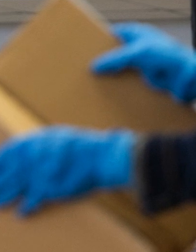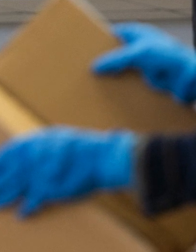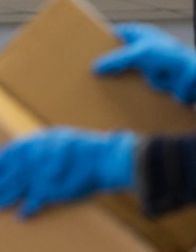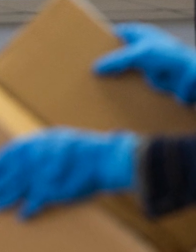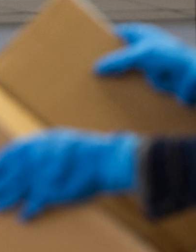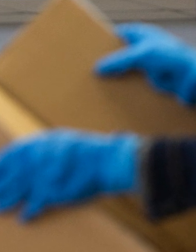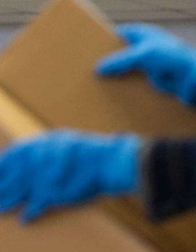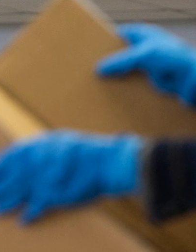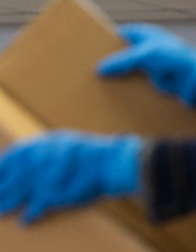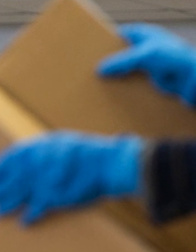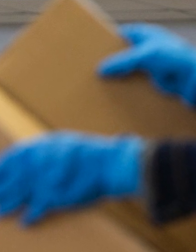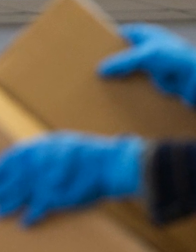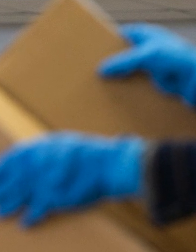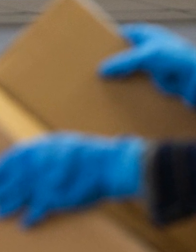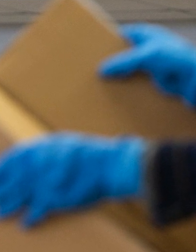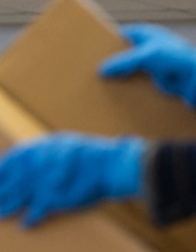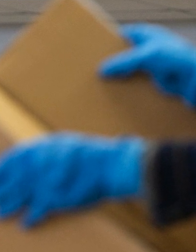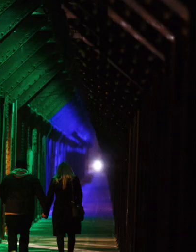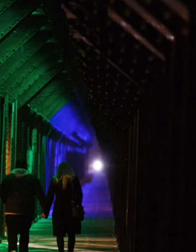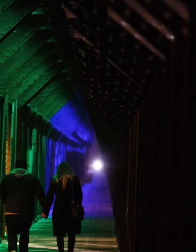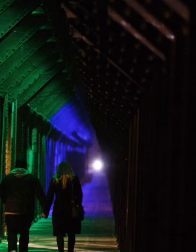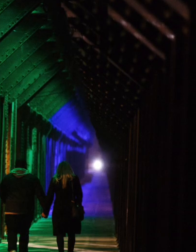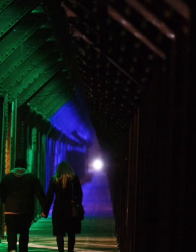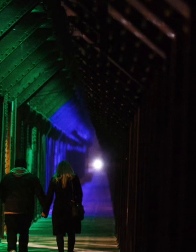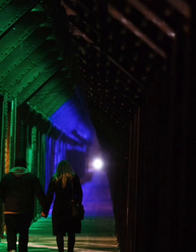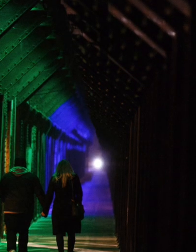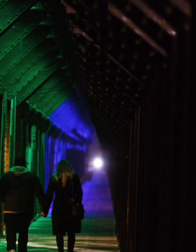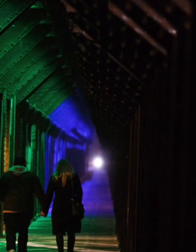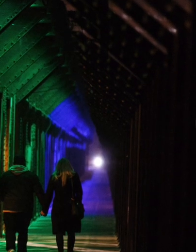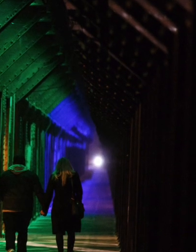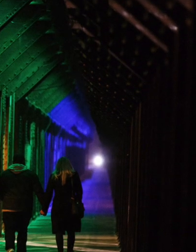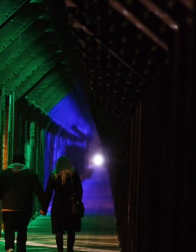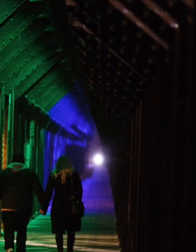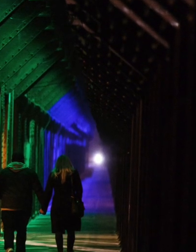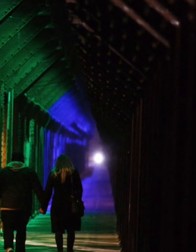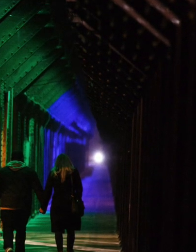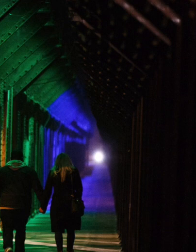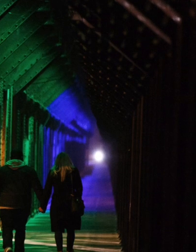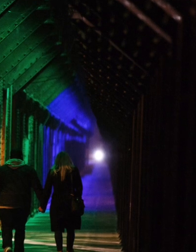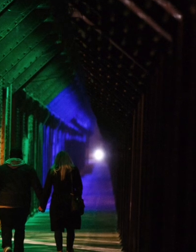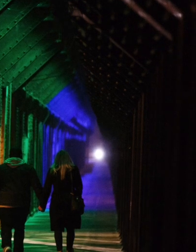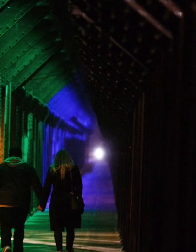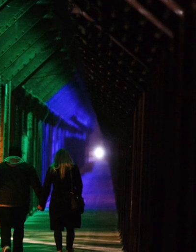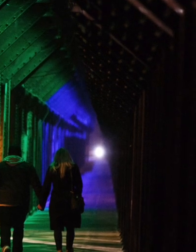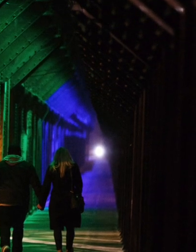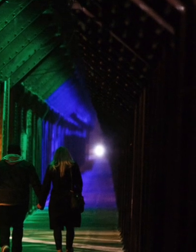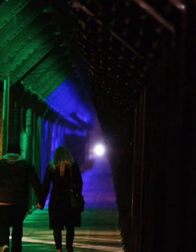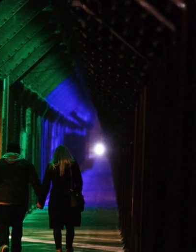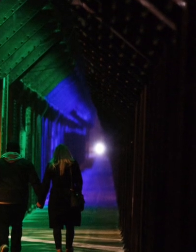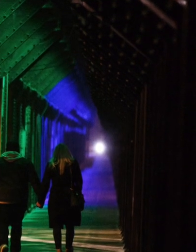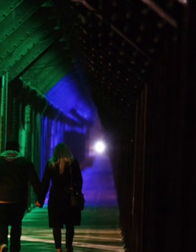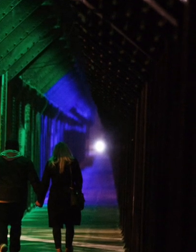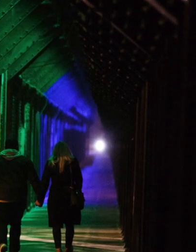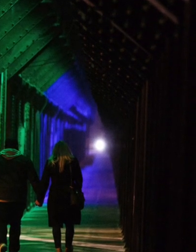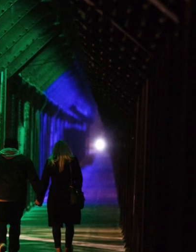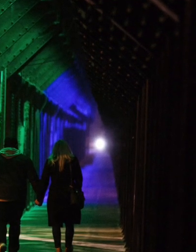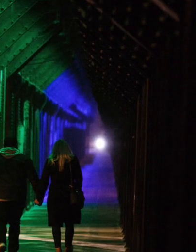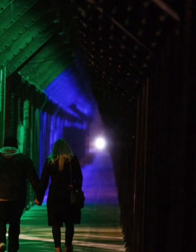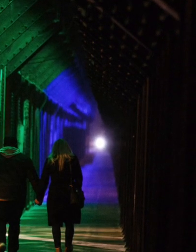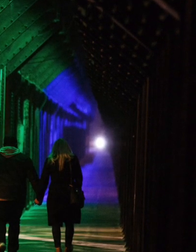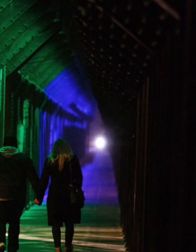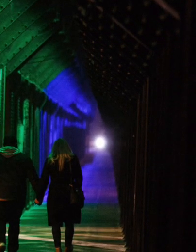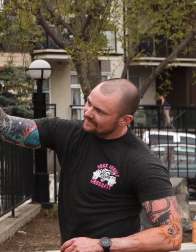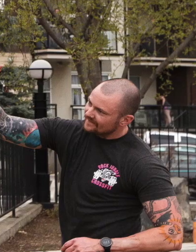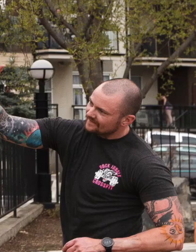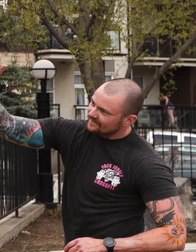and that support remains as essential as ever. Public health officials are continuing to work on advice to